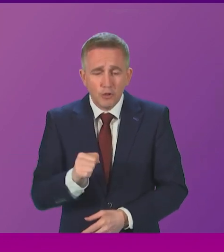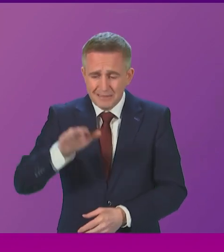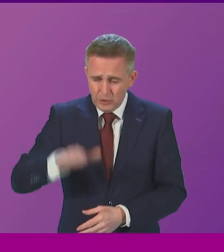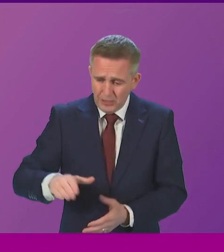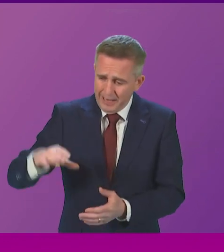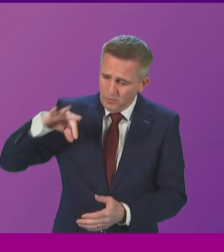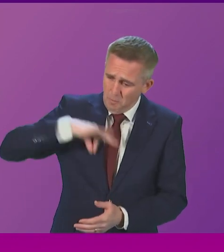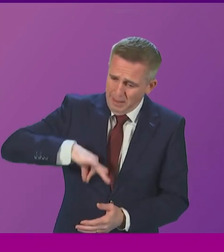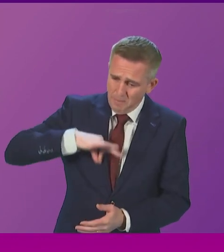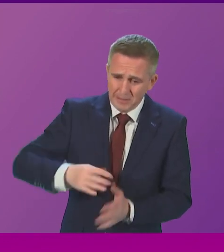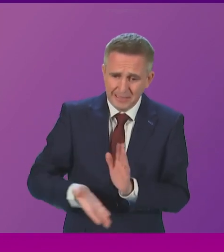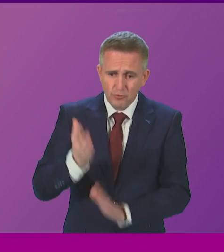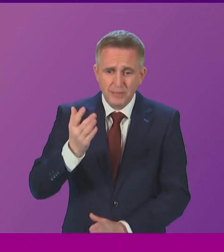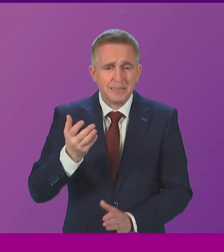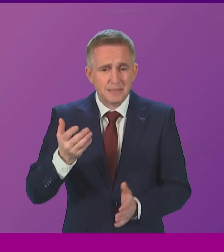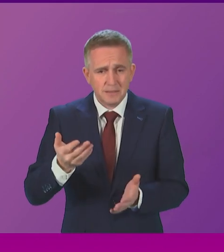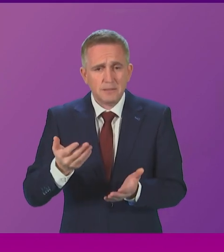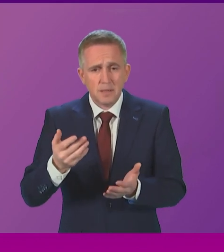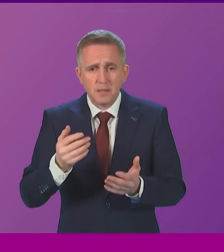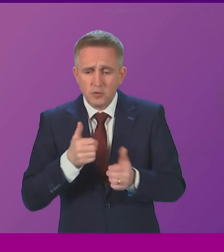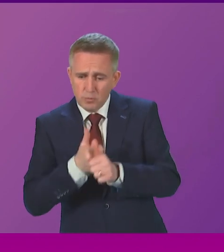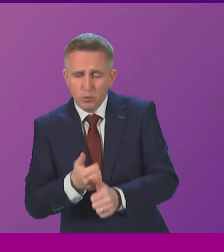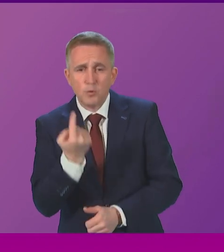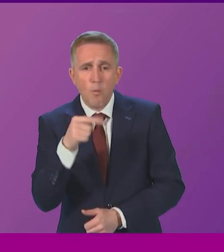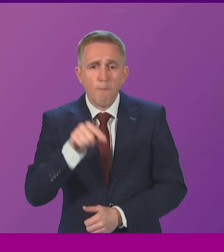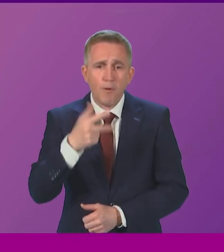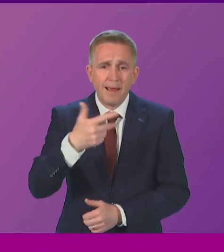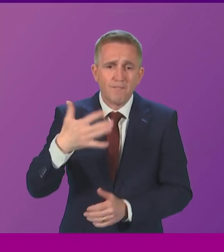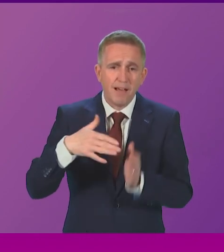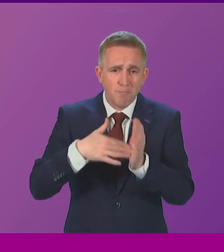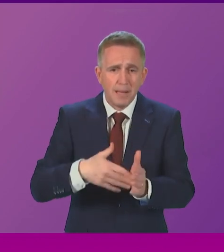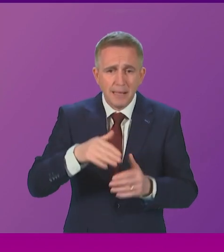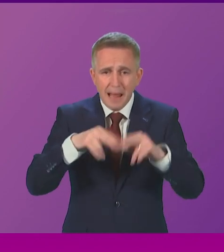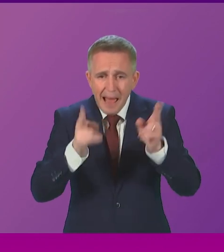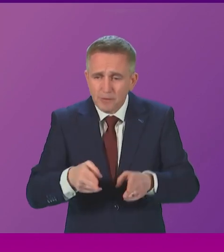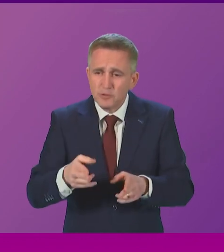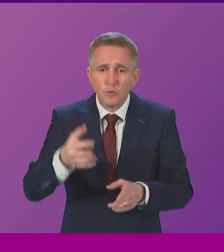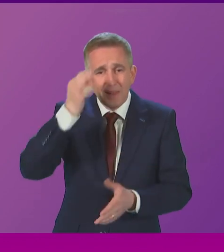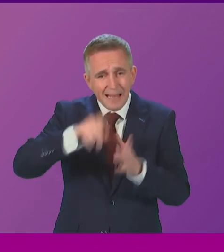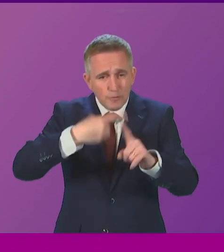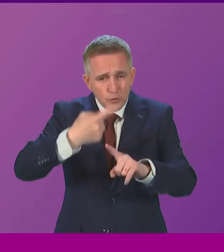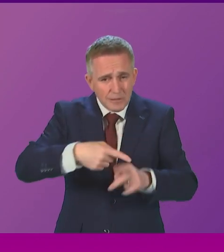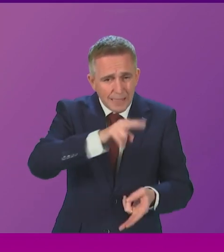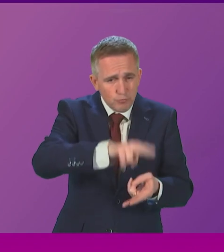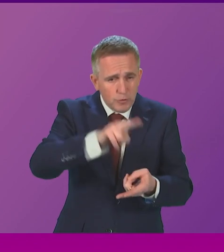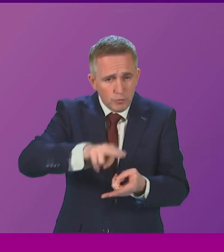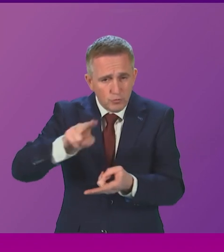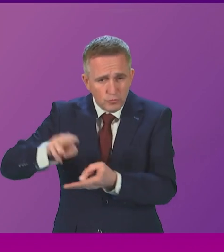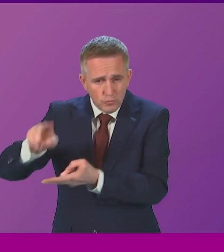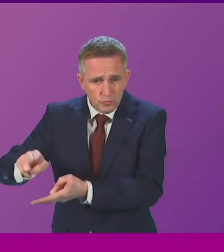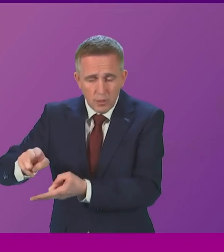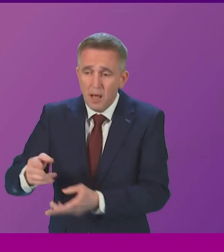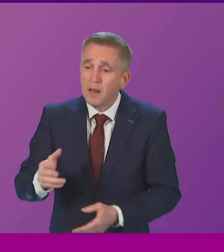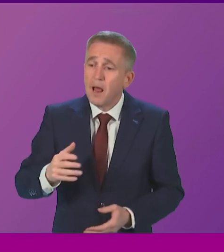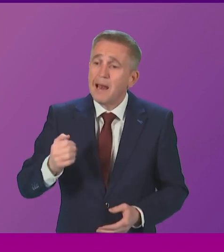£25 per week, supported 1.85 million households with council tax reduction and uprated all